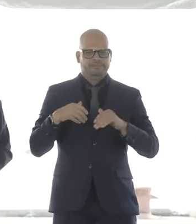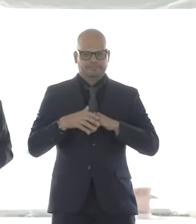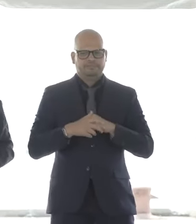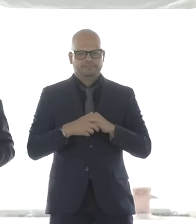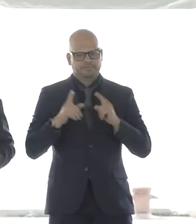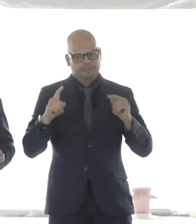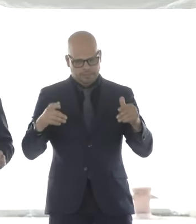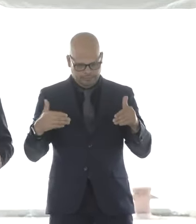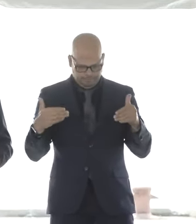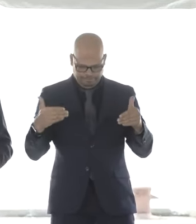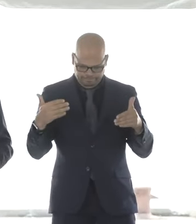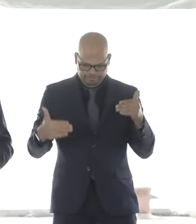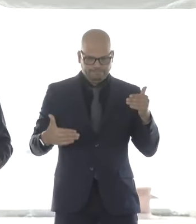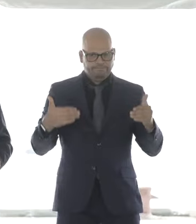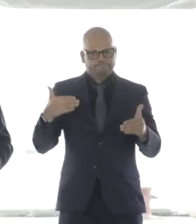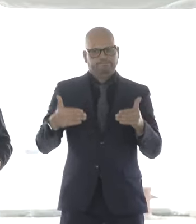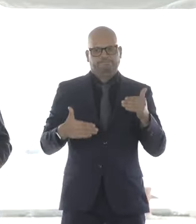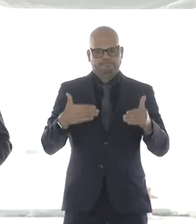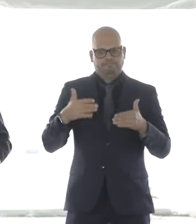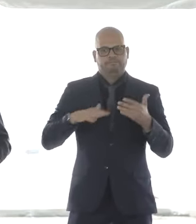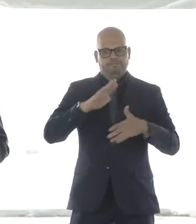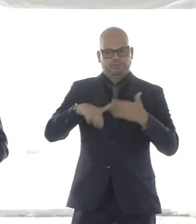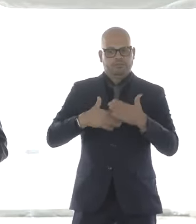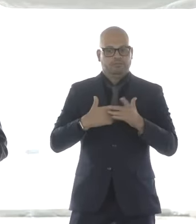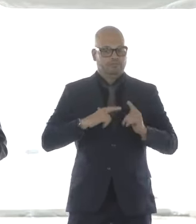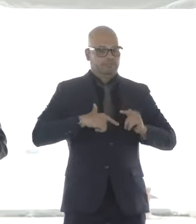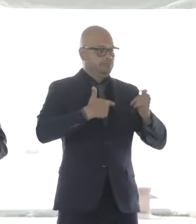our commonwealth, our Governor, Maury Healy.